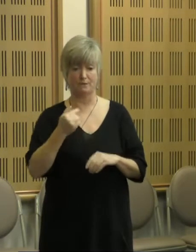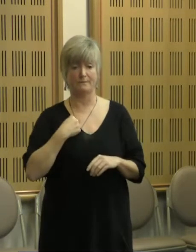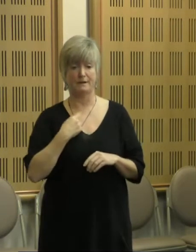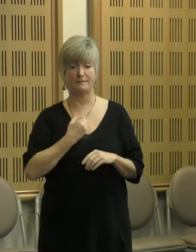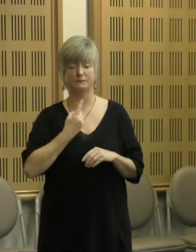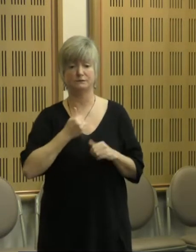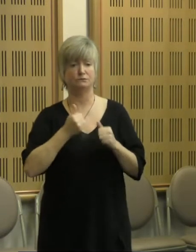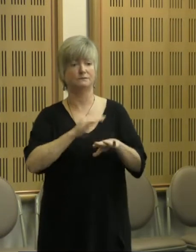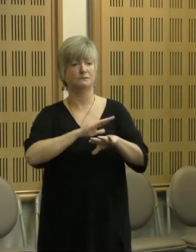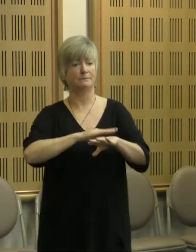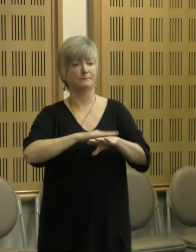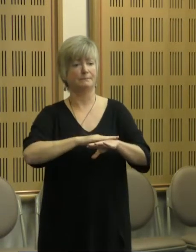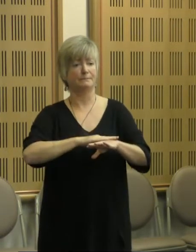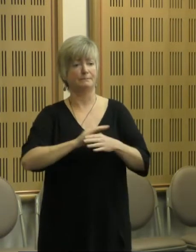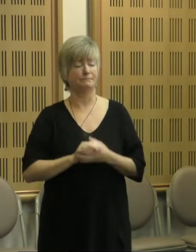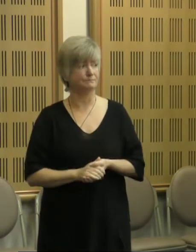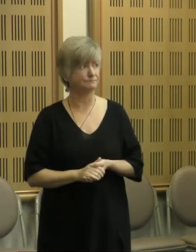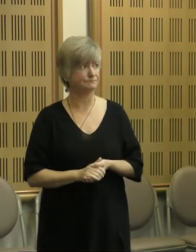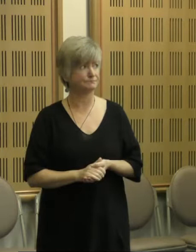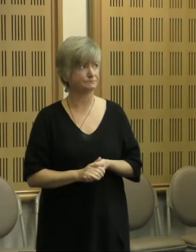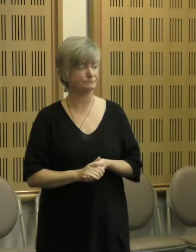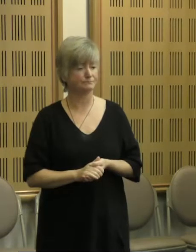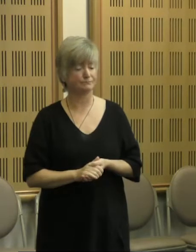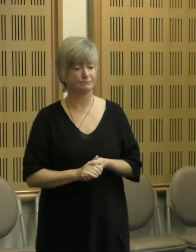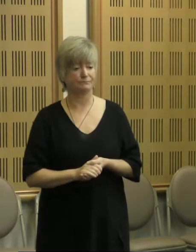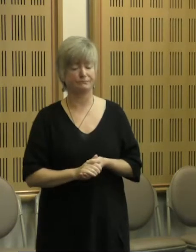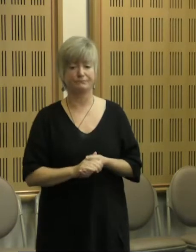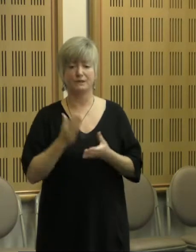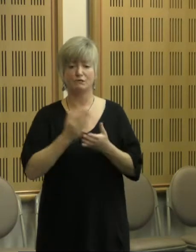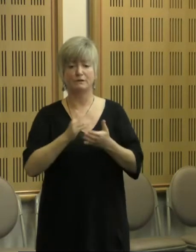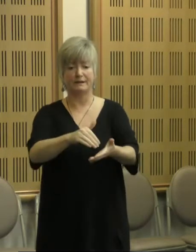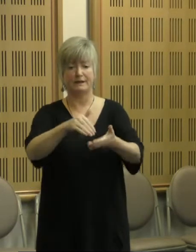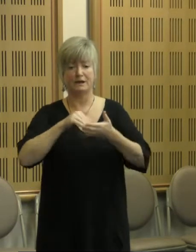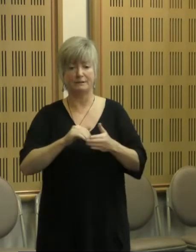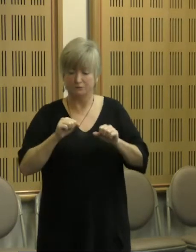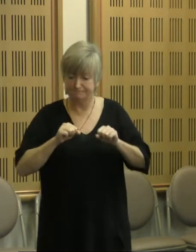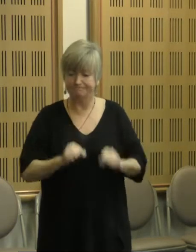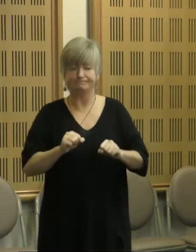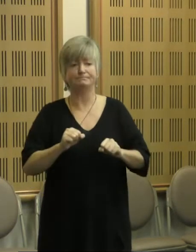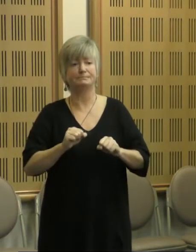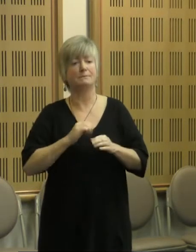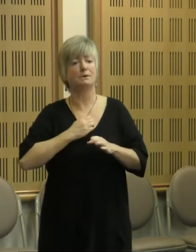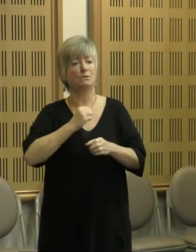and it really sort of helped galvanise some of the work I've been involved in. And